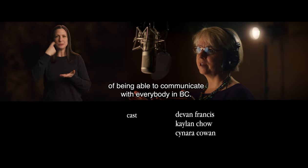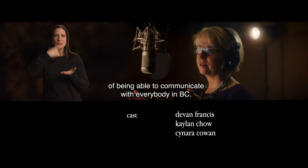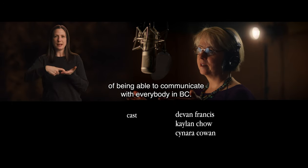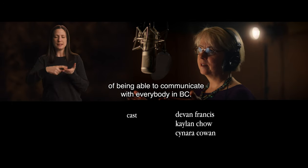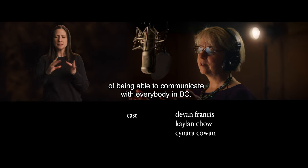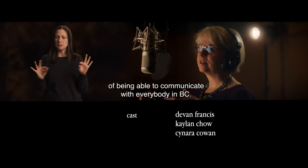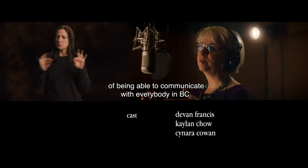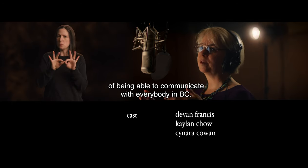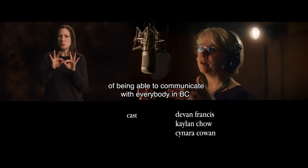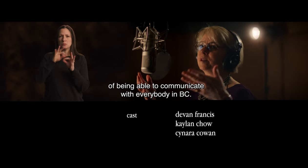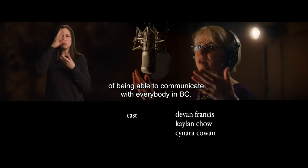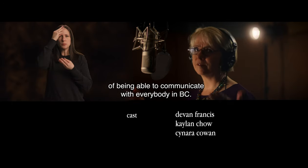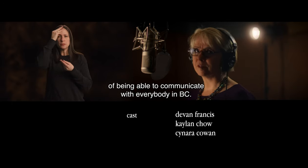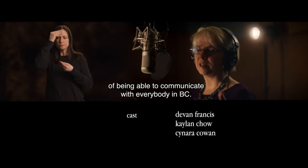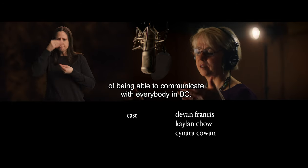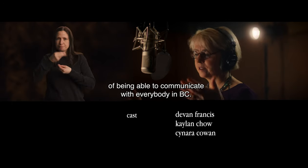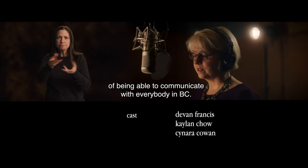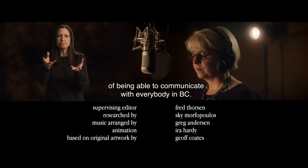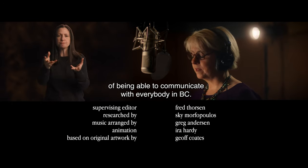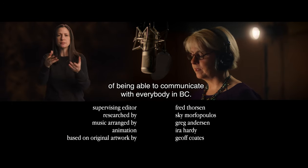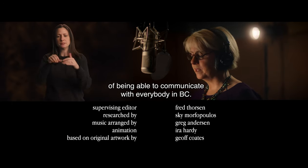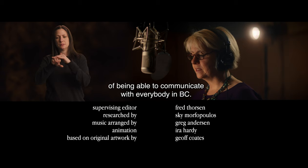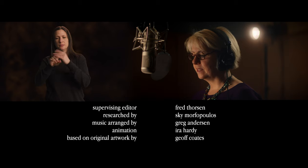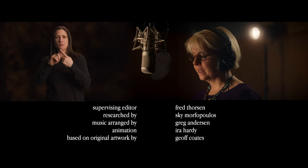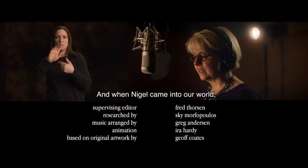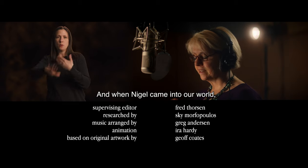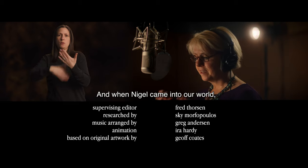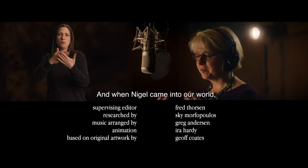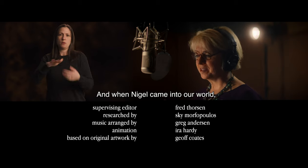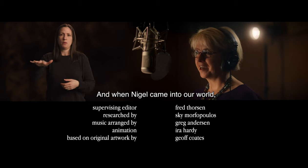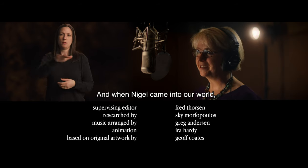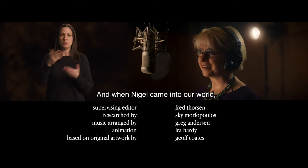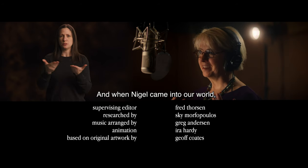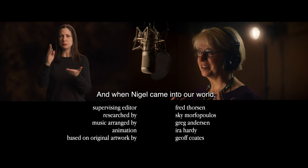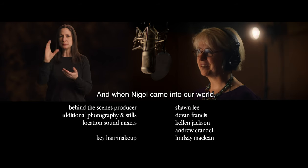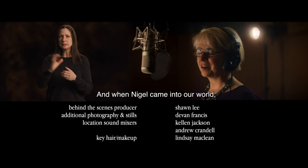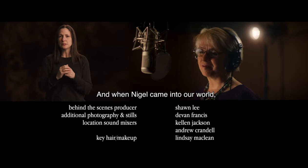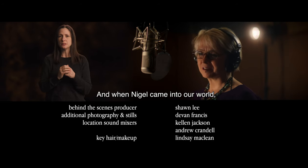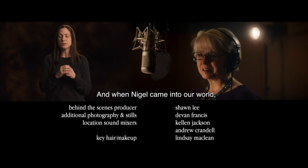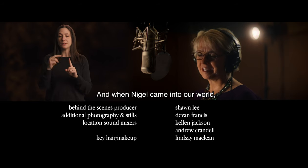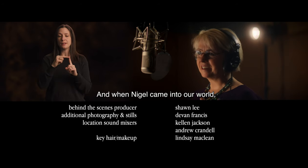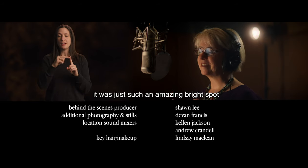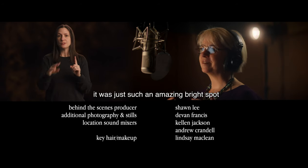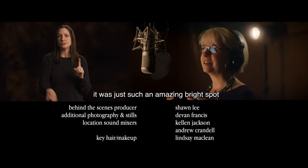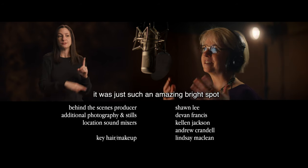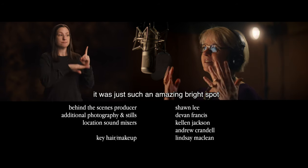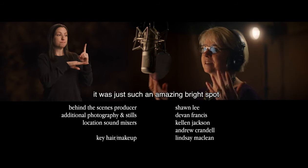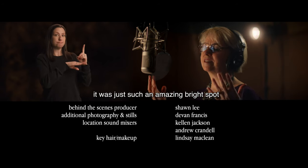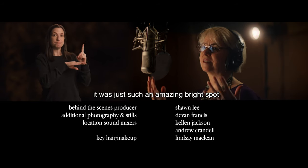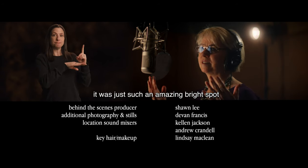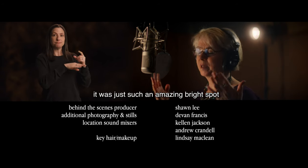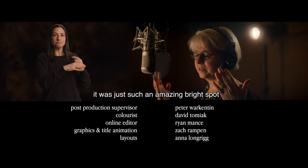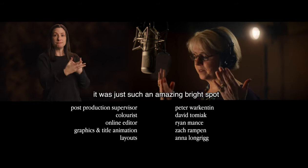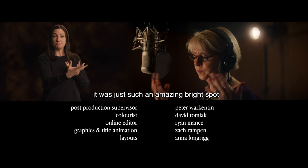communicate, to communicate with everybody in BC. And when Nigel came into our world, it was just